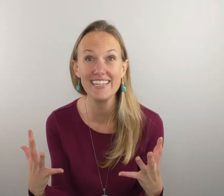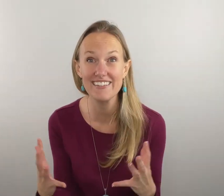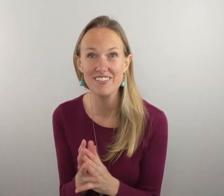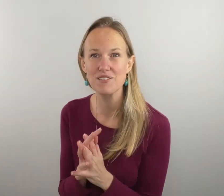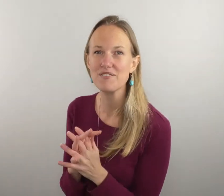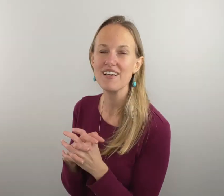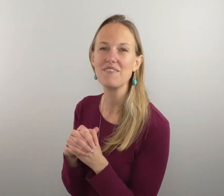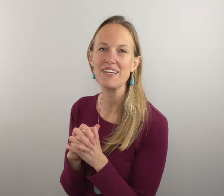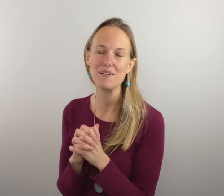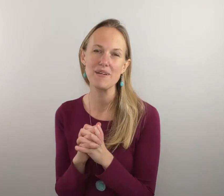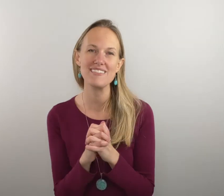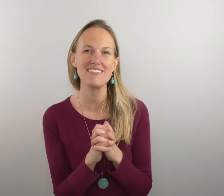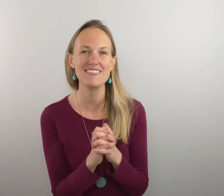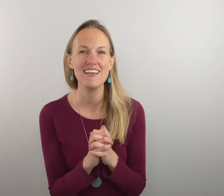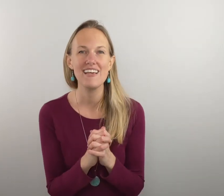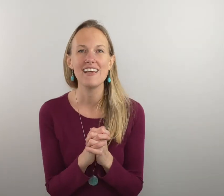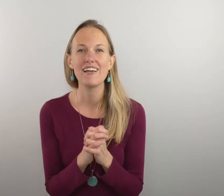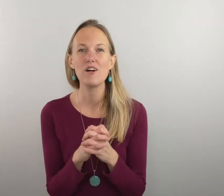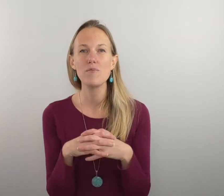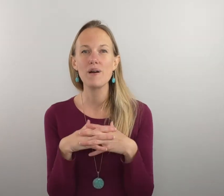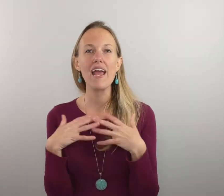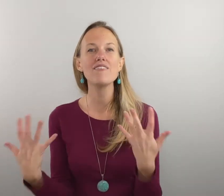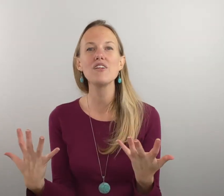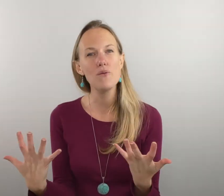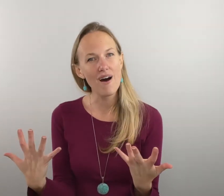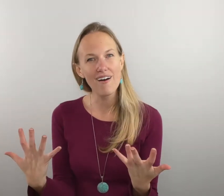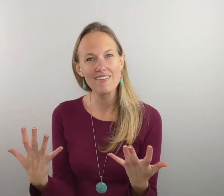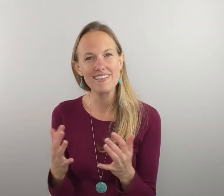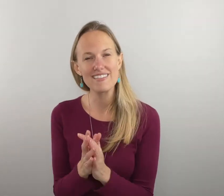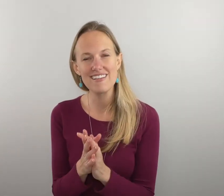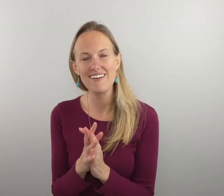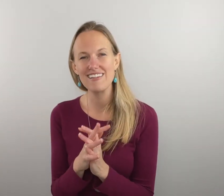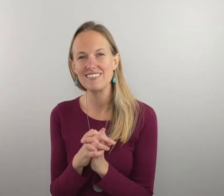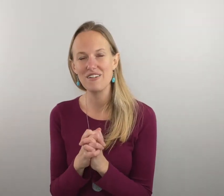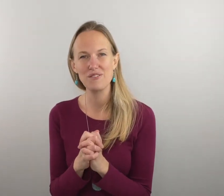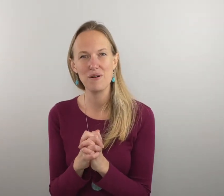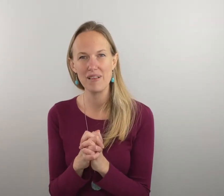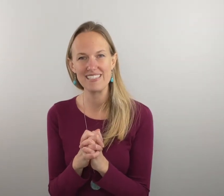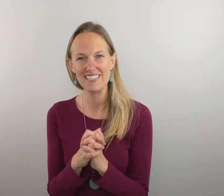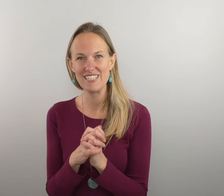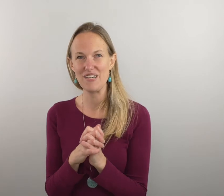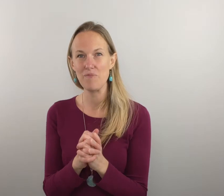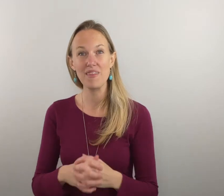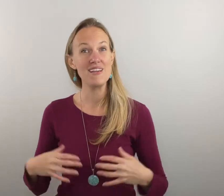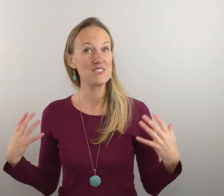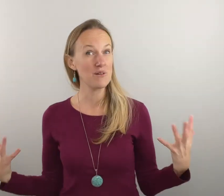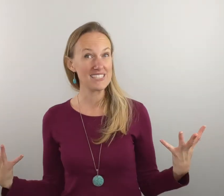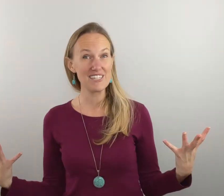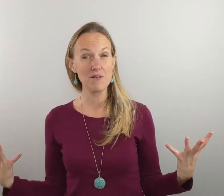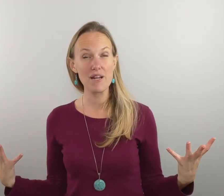of the truth on a regular basis and I hope wherever you are that this song is also a blessing to you. So we'll get started right